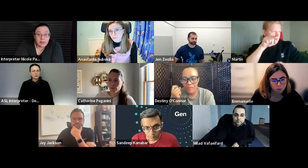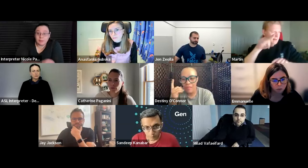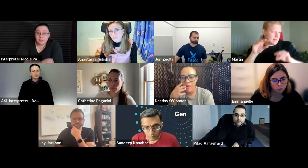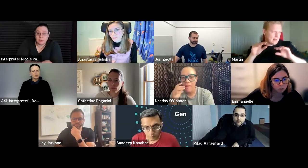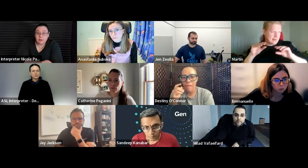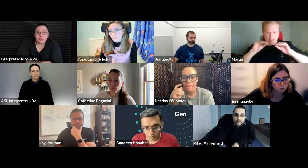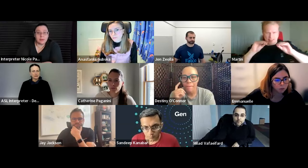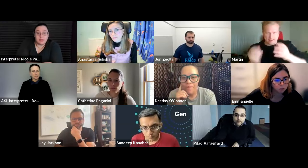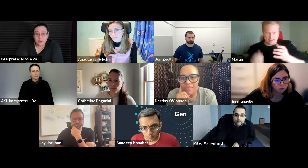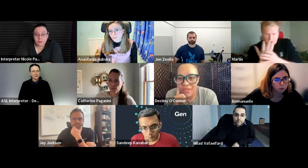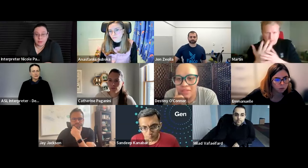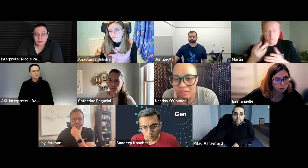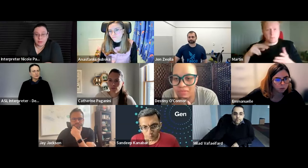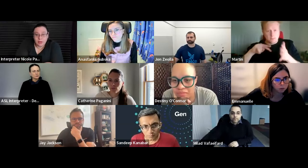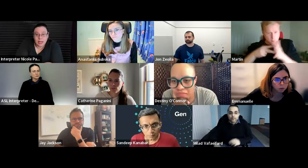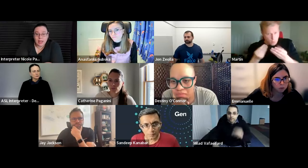oh yeah